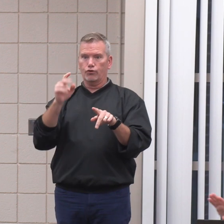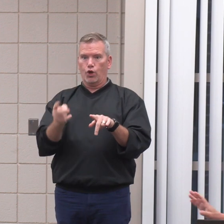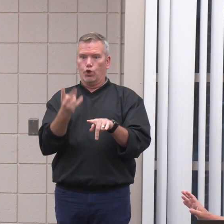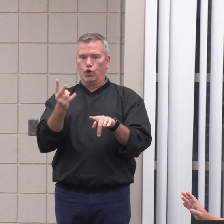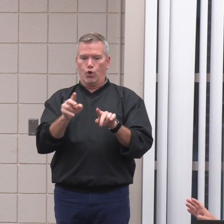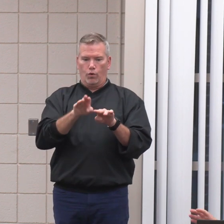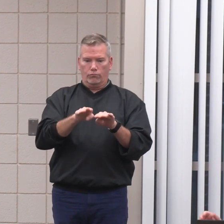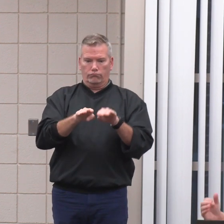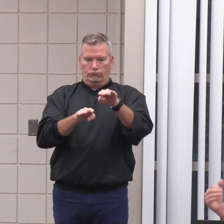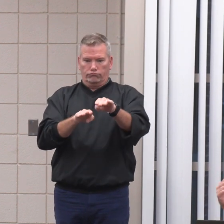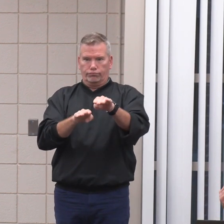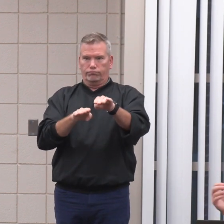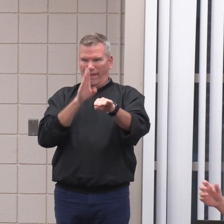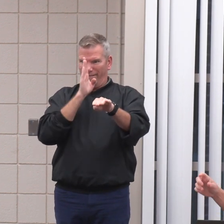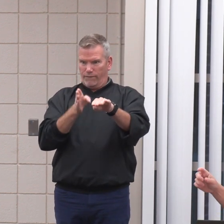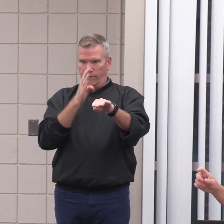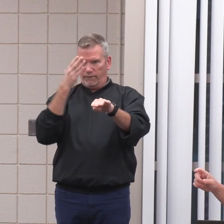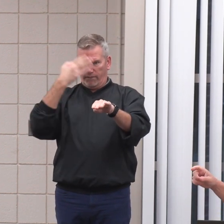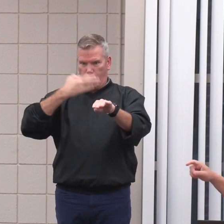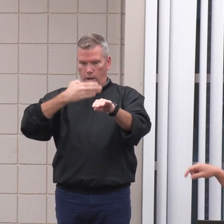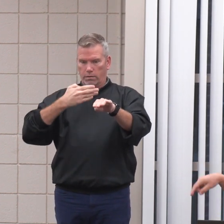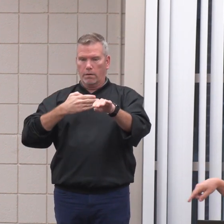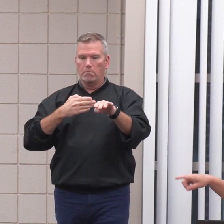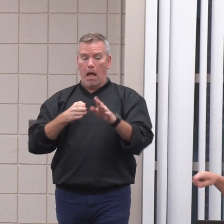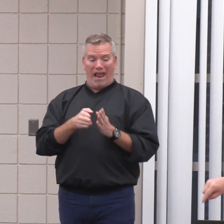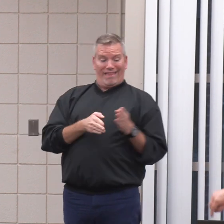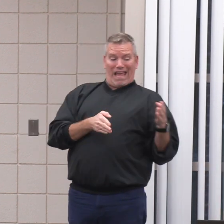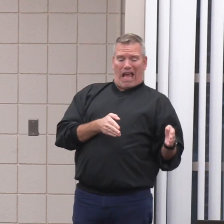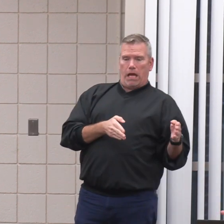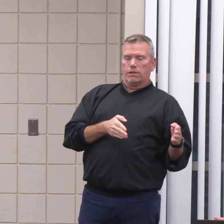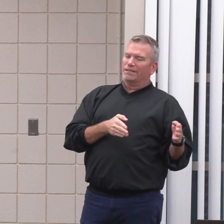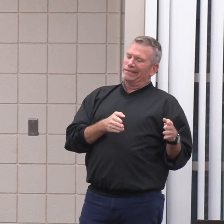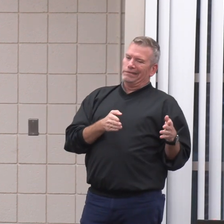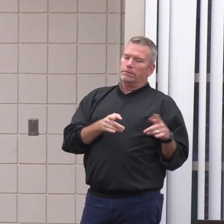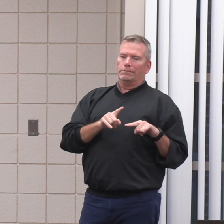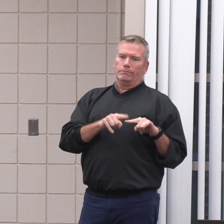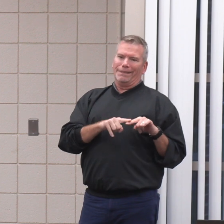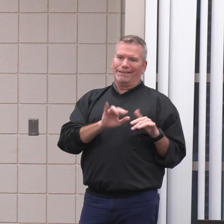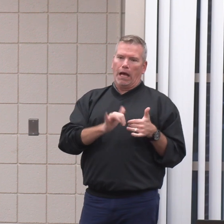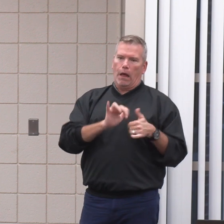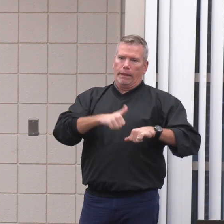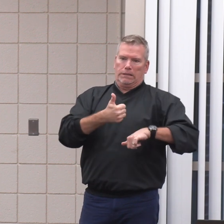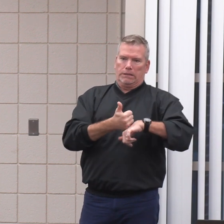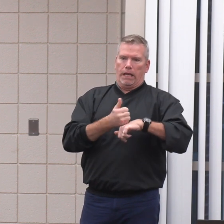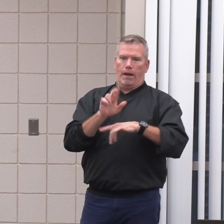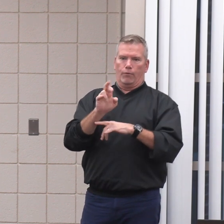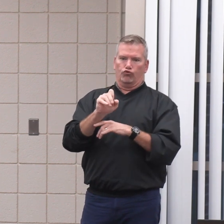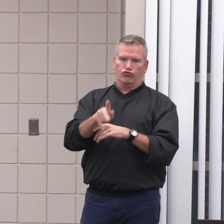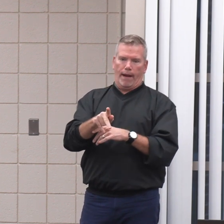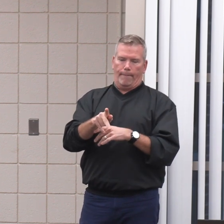up. center. On the edge though, it's kind of based on how that ramp gets up there, and I don't know that it'll be